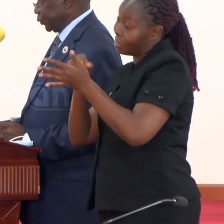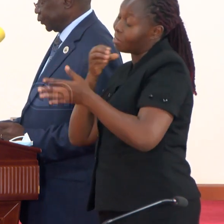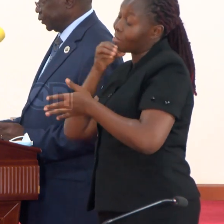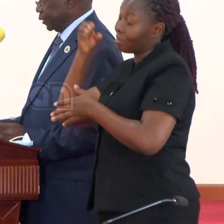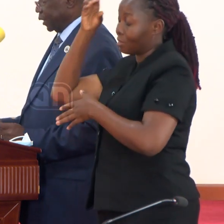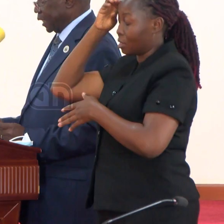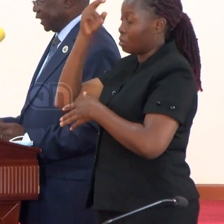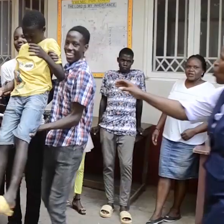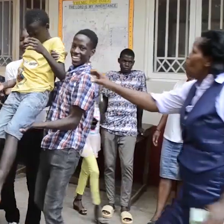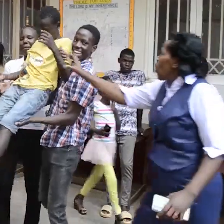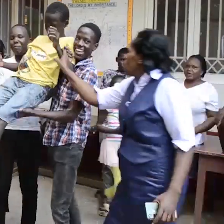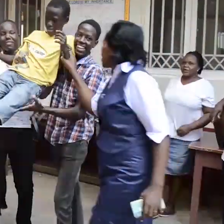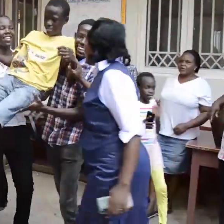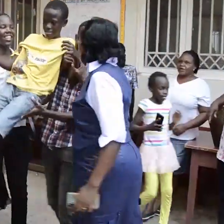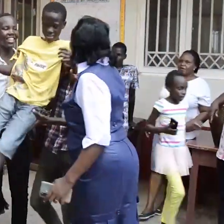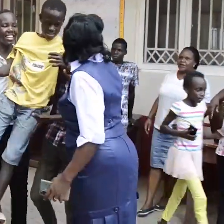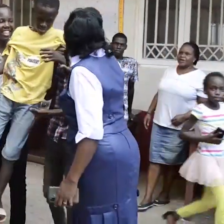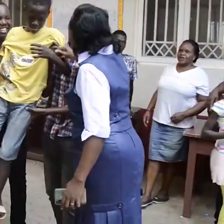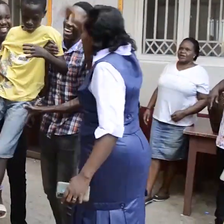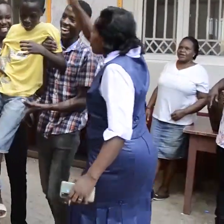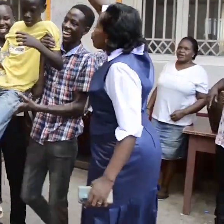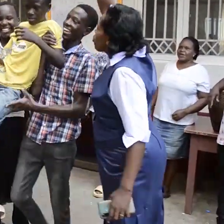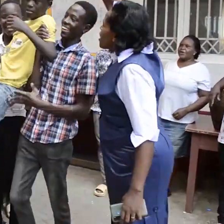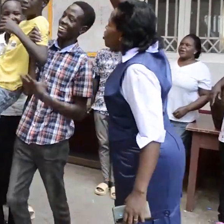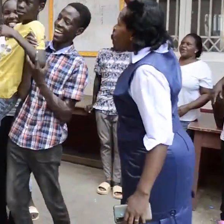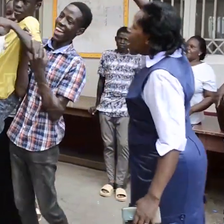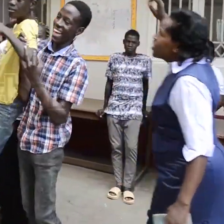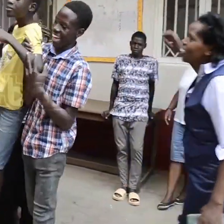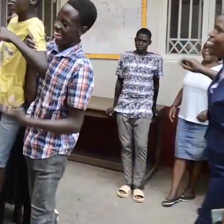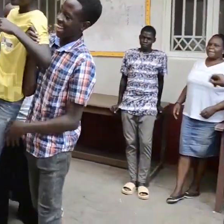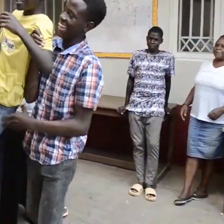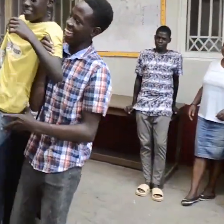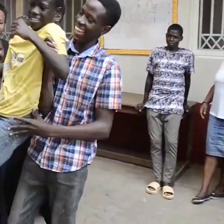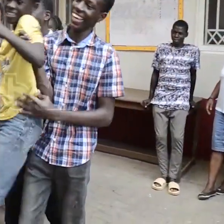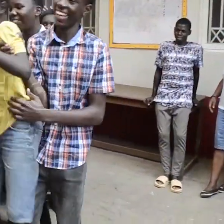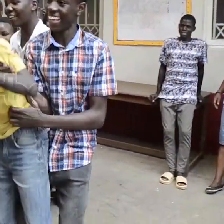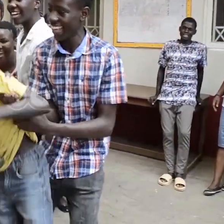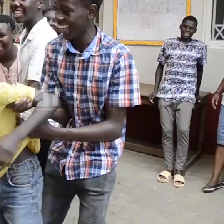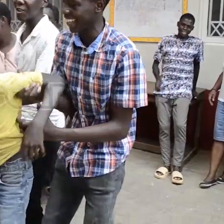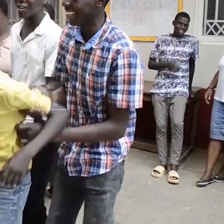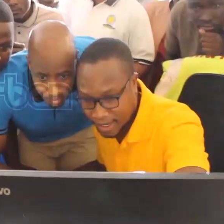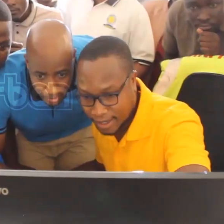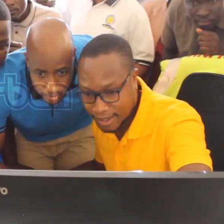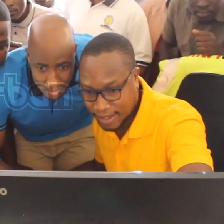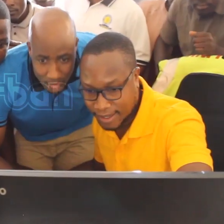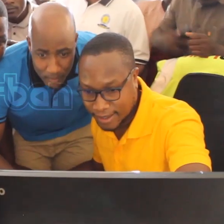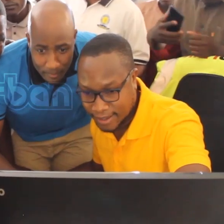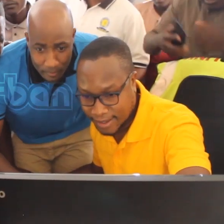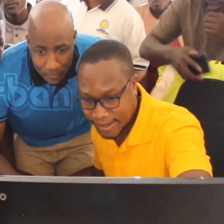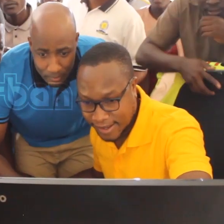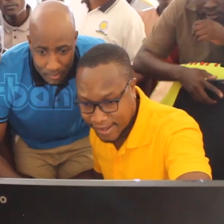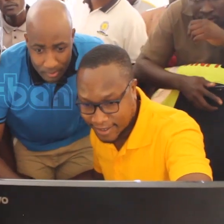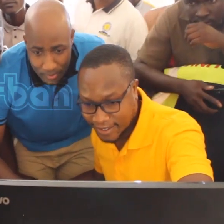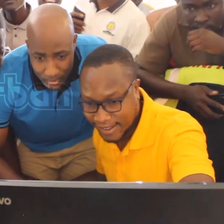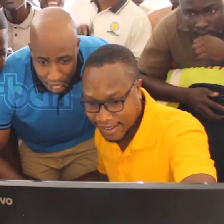Education, SST, showed a decline in performance, while Integrated Science recorded an overall improvement. Mathematics had